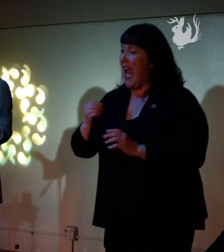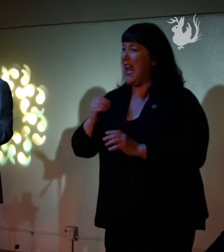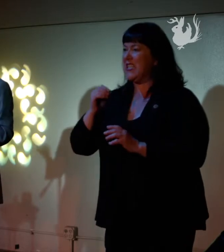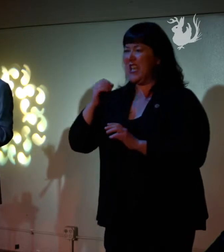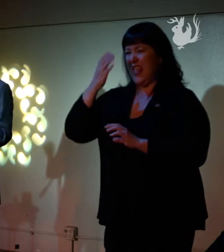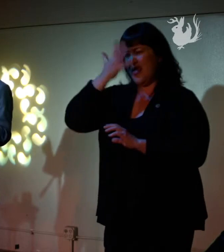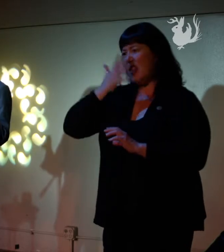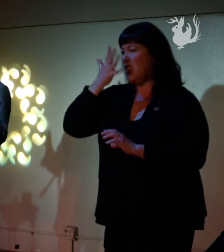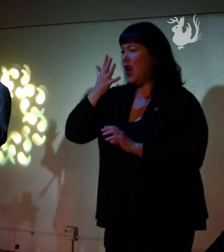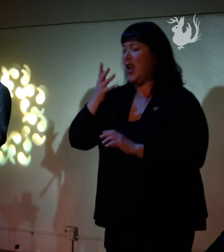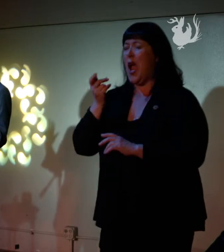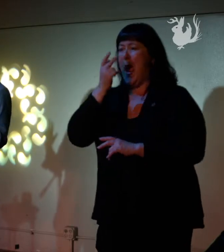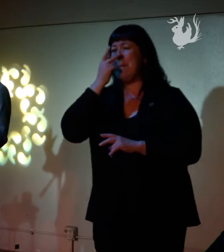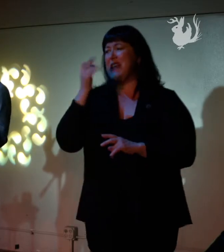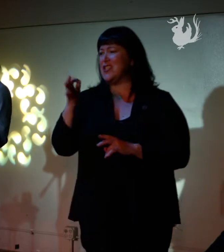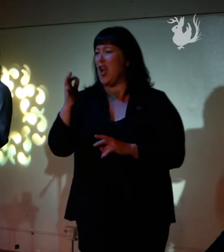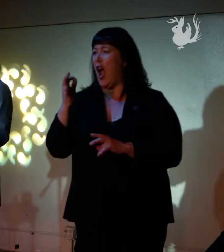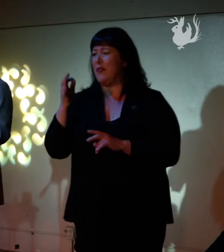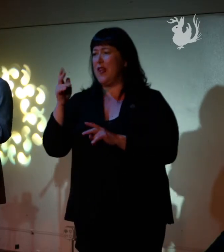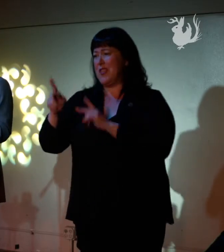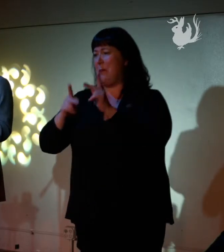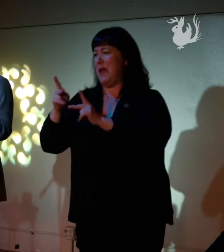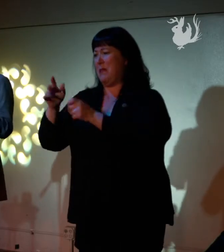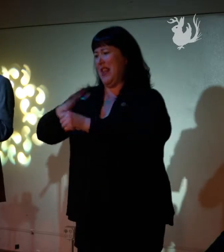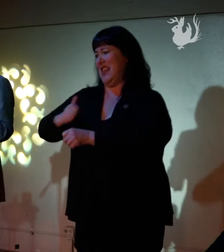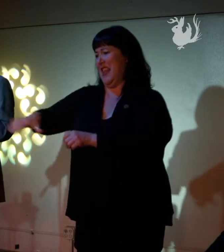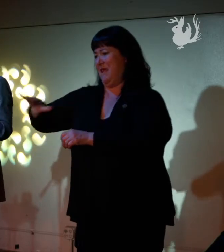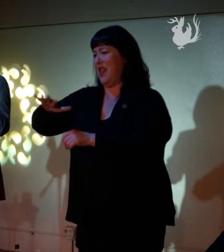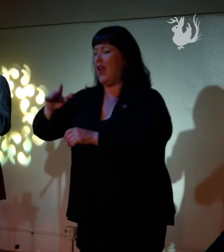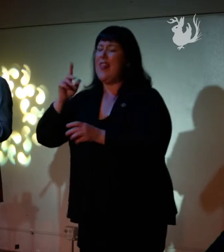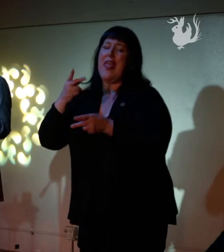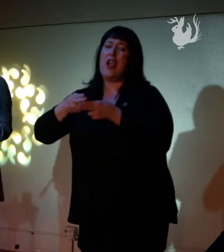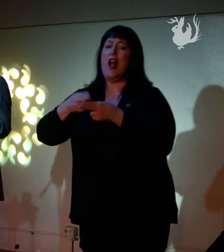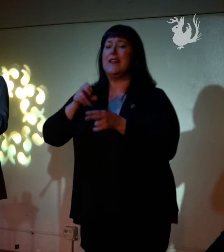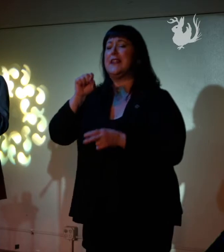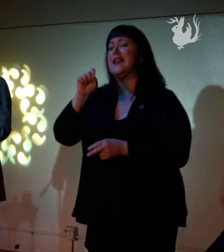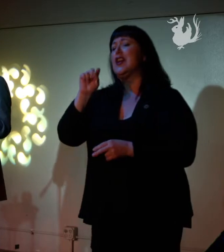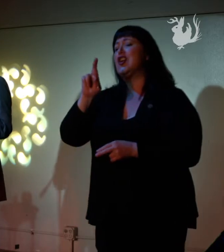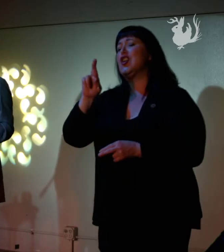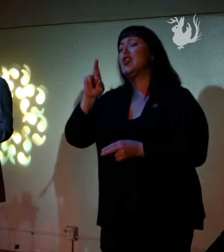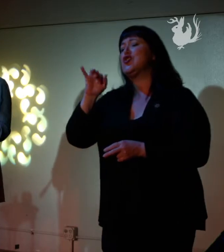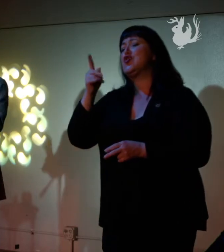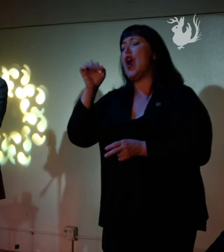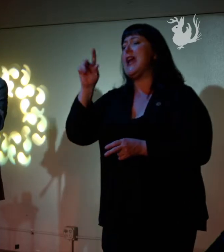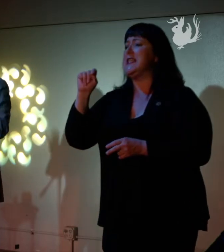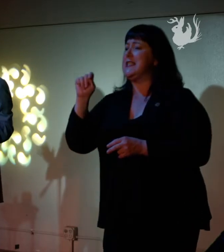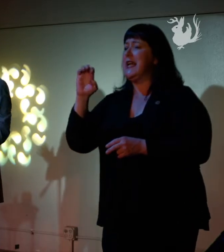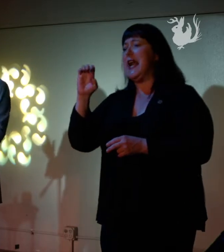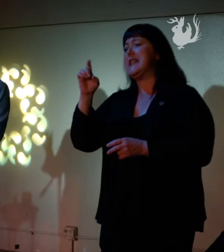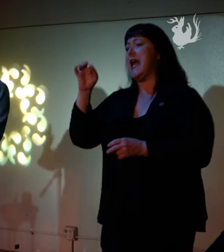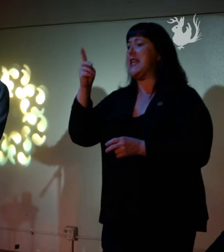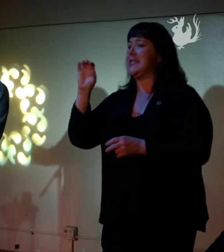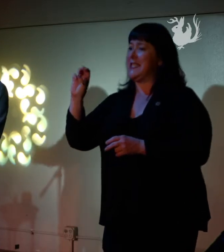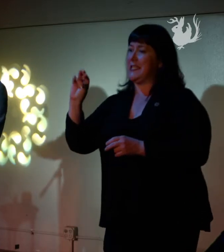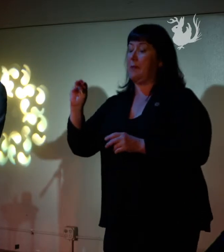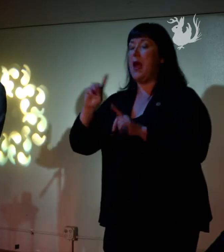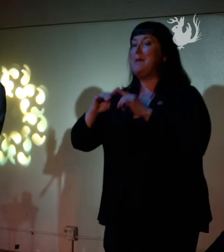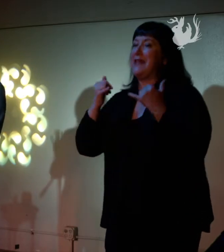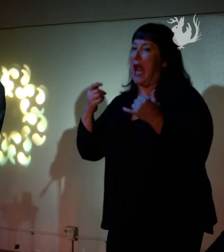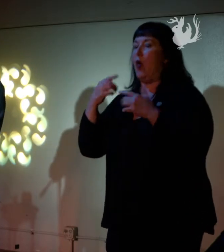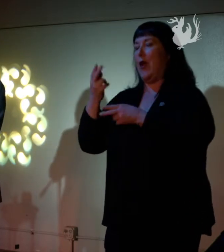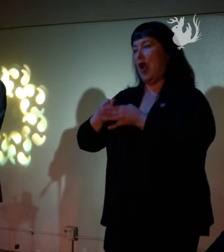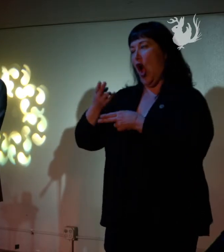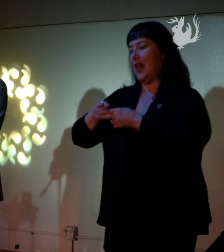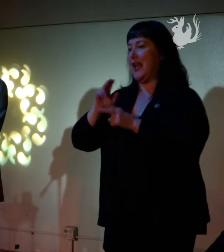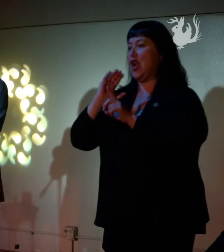the locals. They called it strident exoticism. I think nowadays we call it cultural appropriation, but anywho, that's a